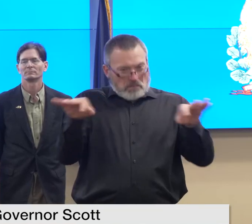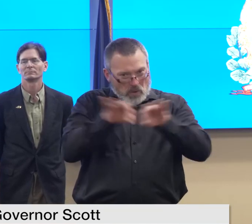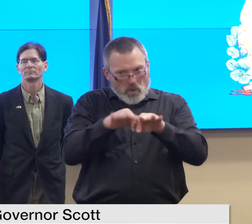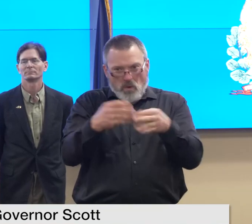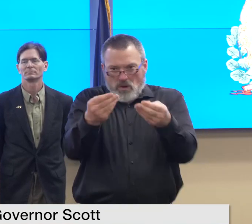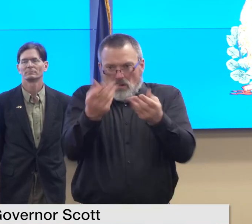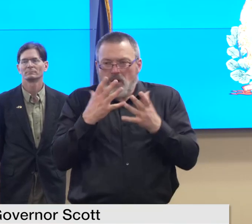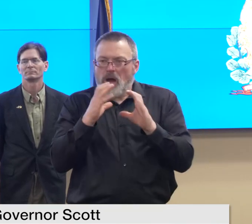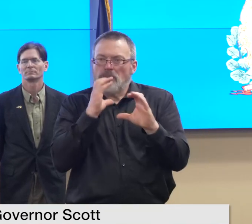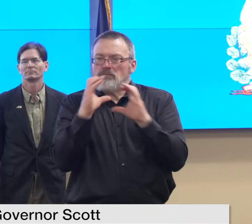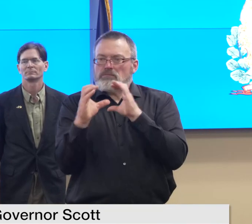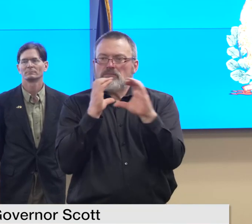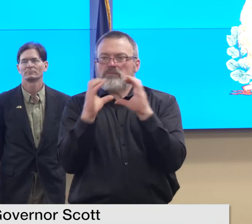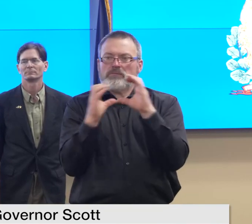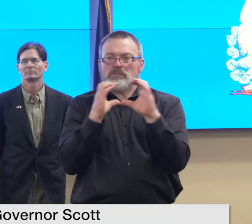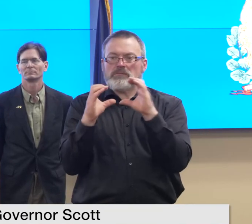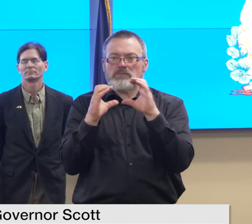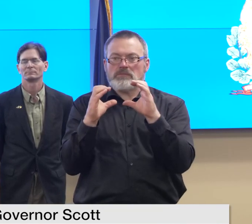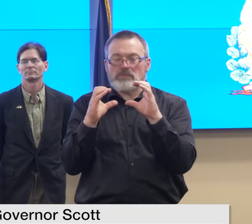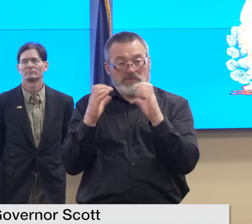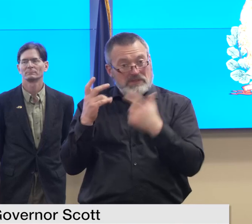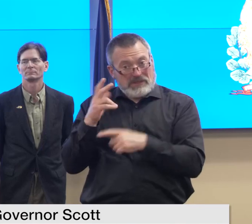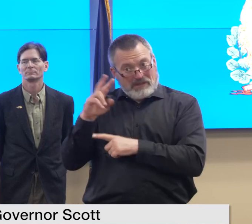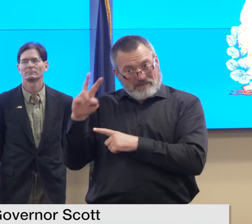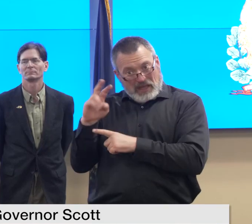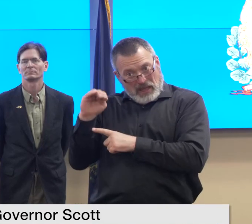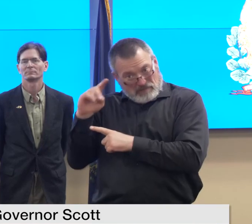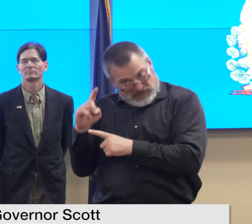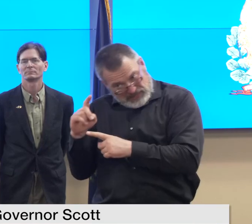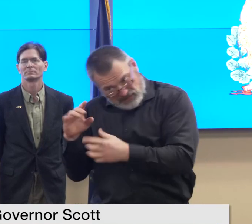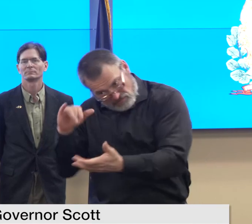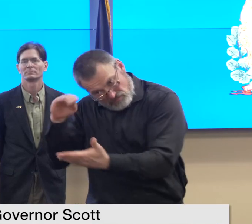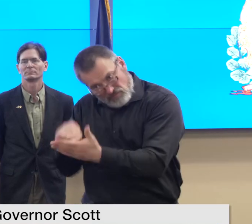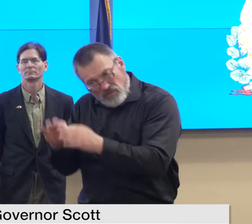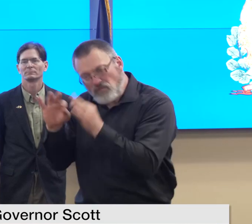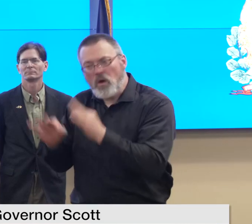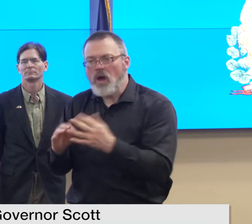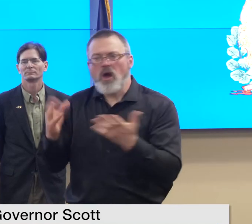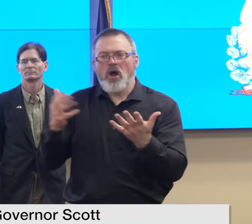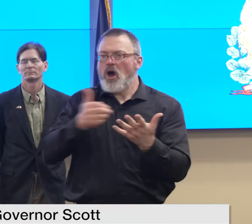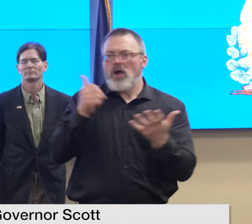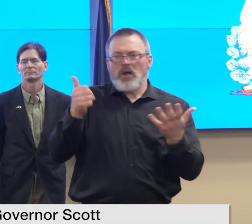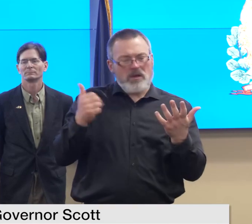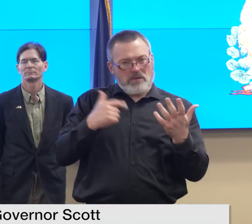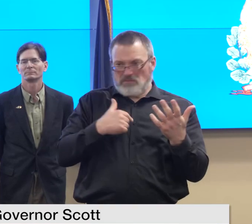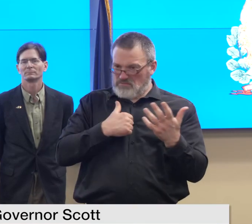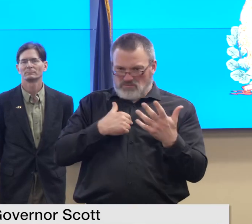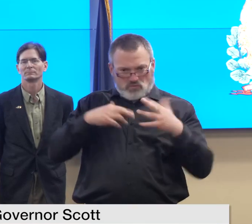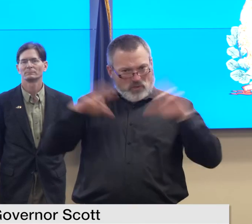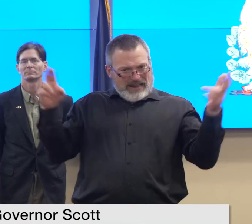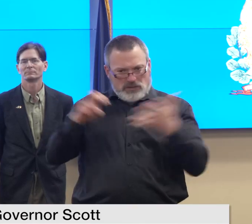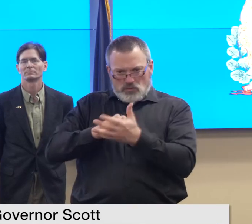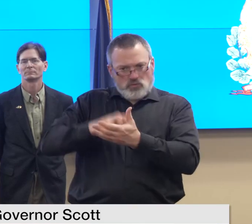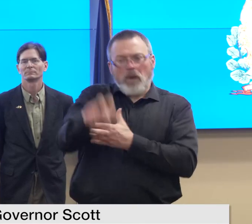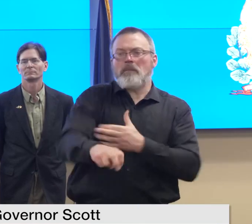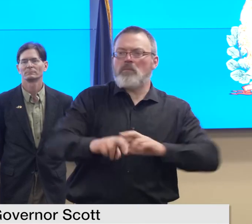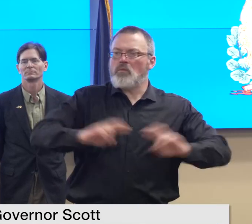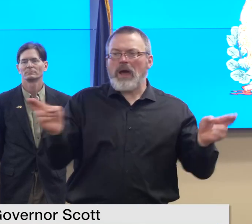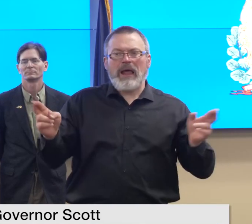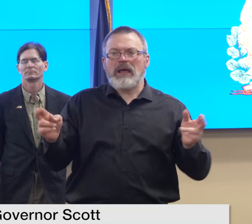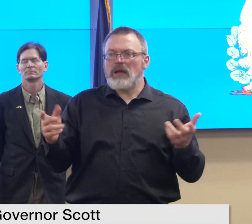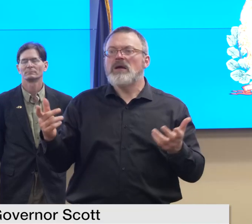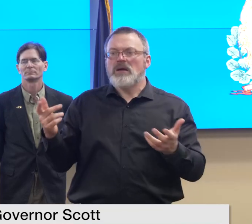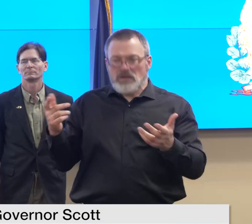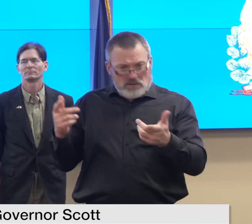or other things so i would love to dive into that if you want to direct me to someone who's dissatisfied